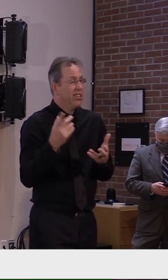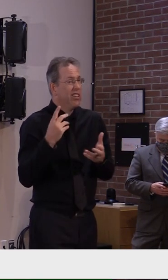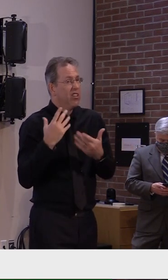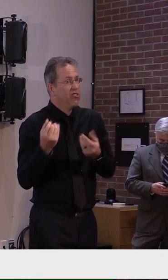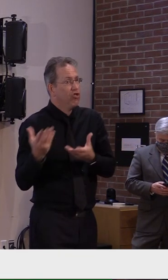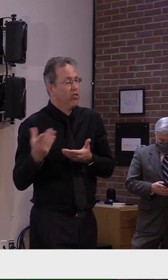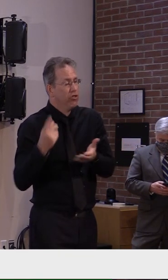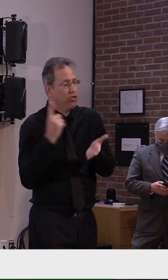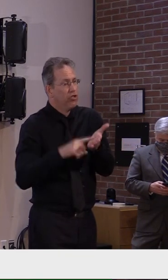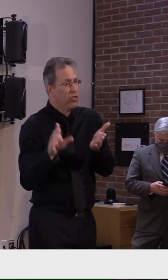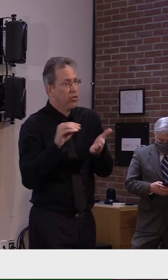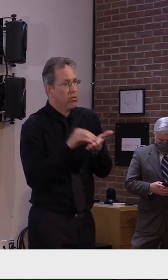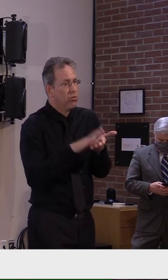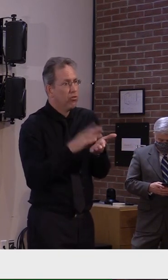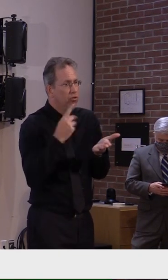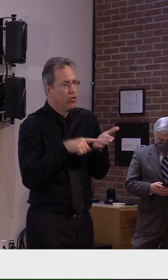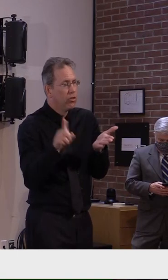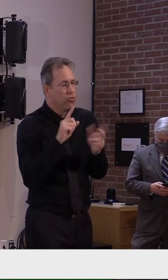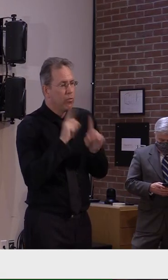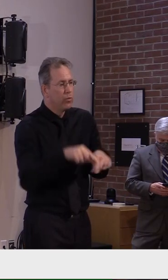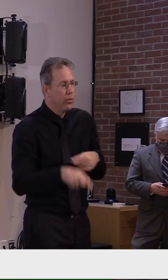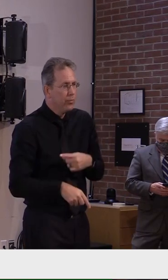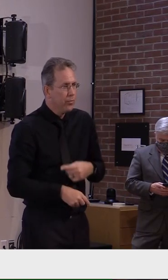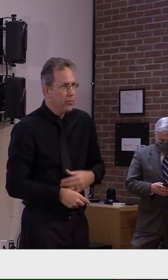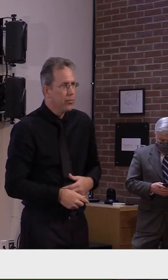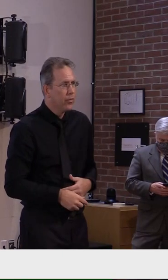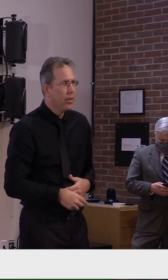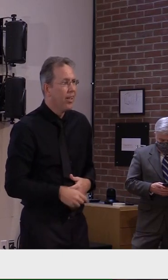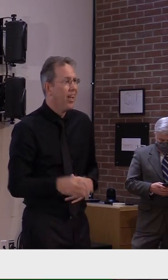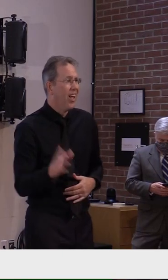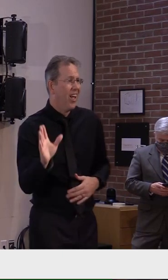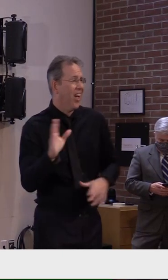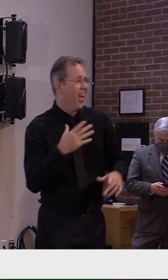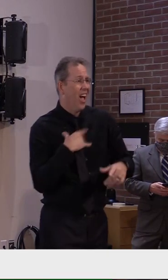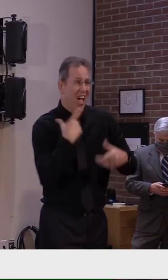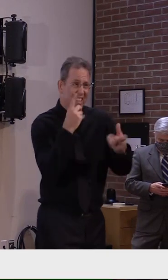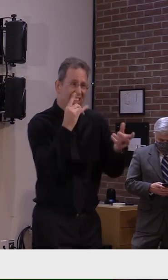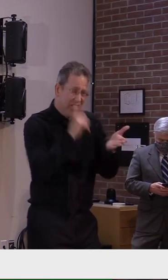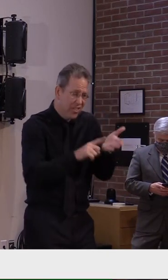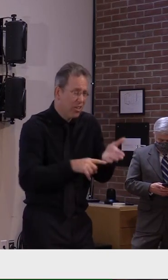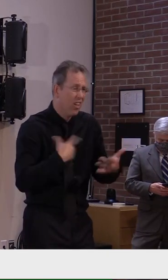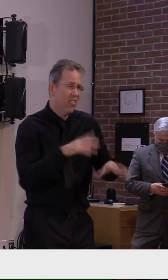i just don't agree with you um doc uh you get the next question